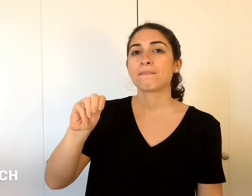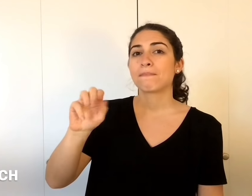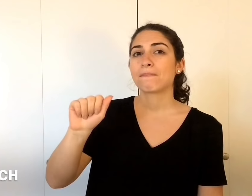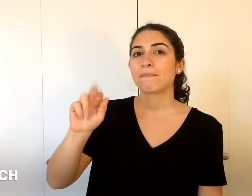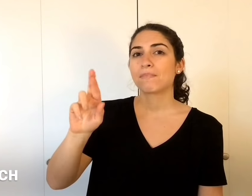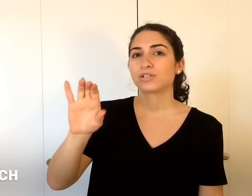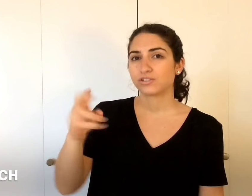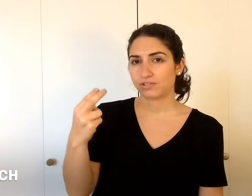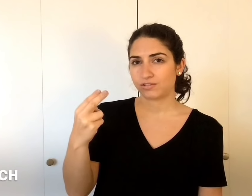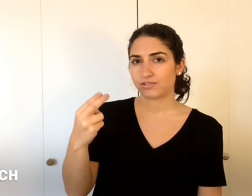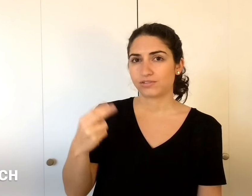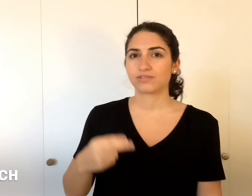March.